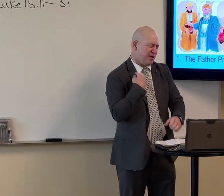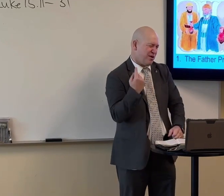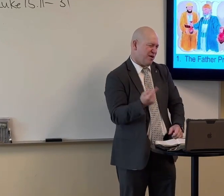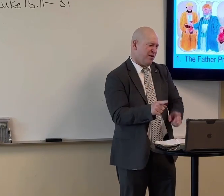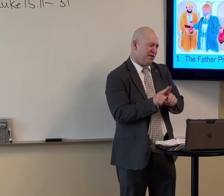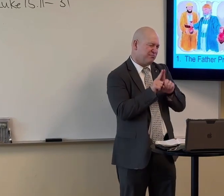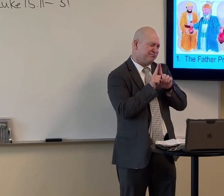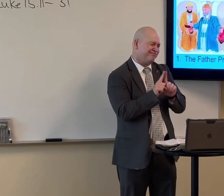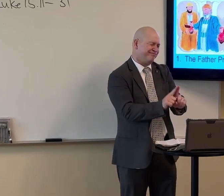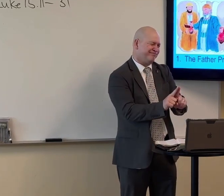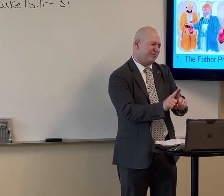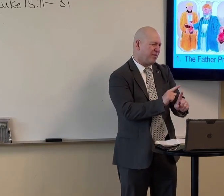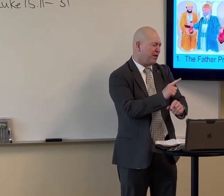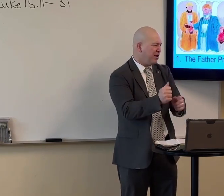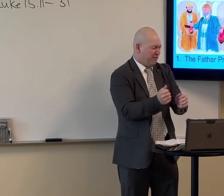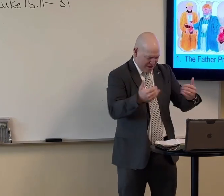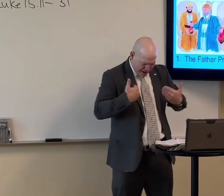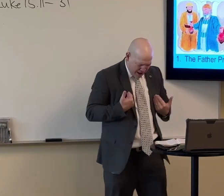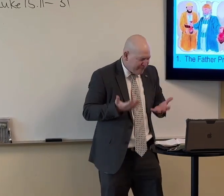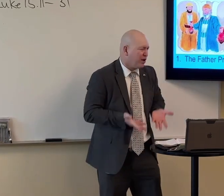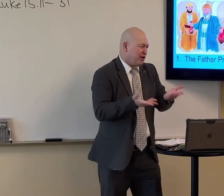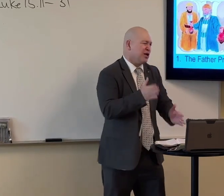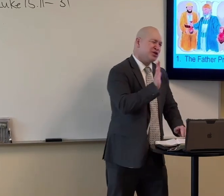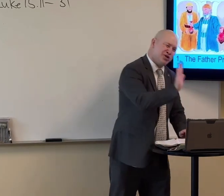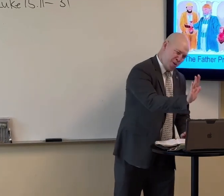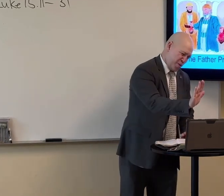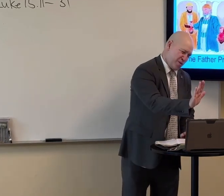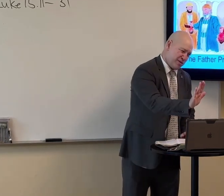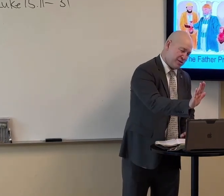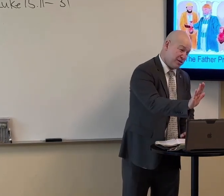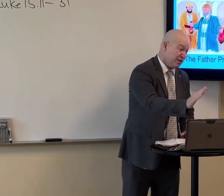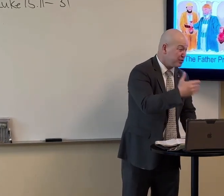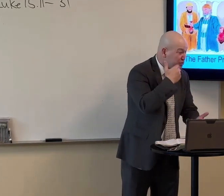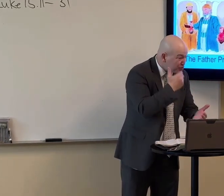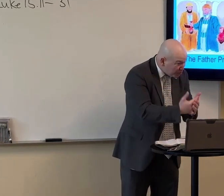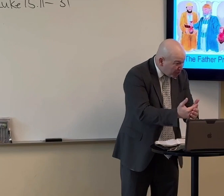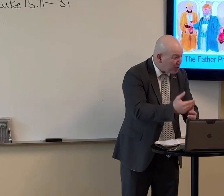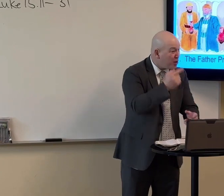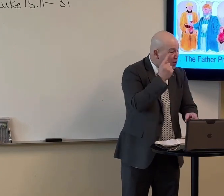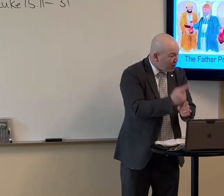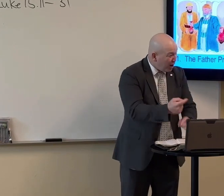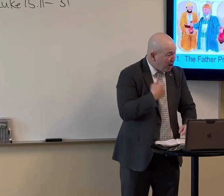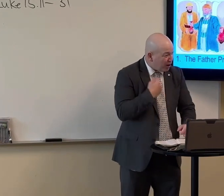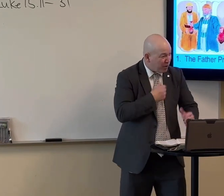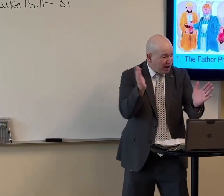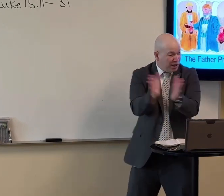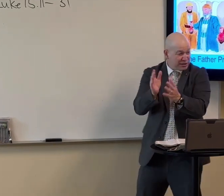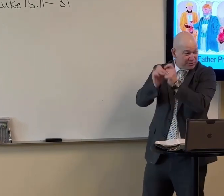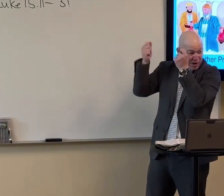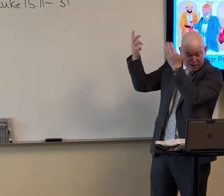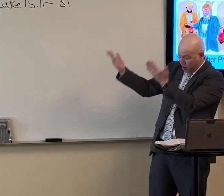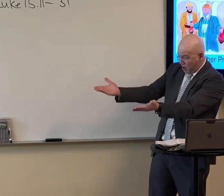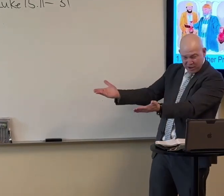I have is thine. It was meet that we should make merry and be glad, for this thy brother